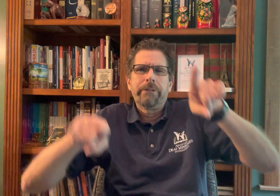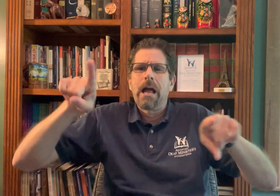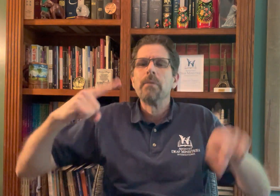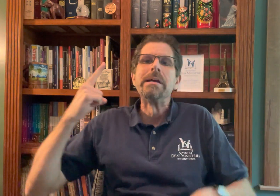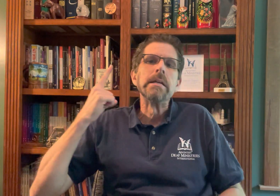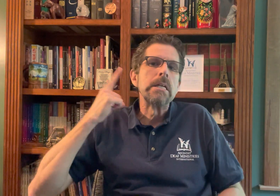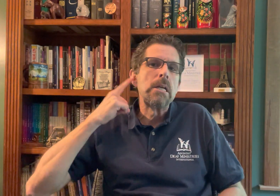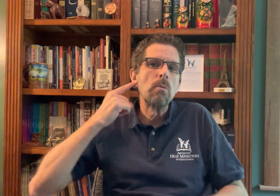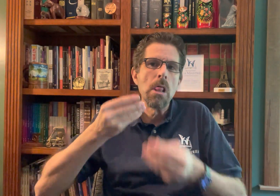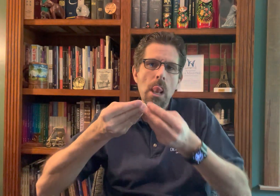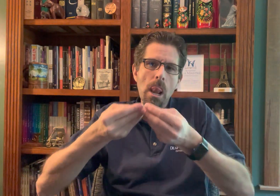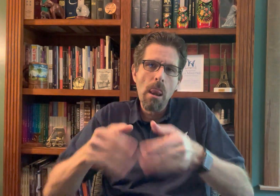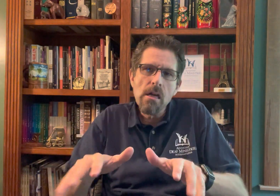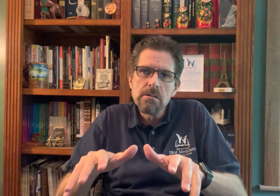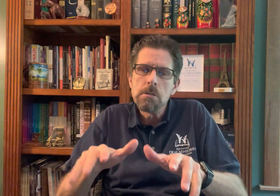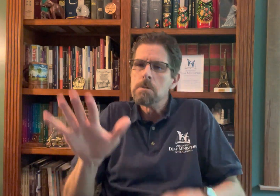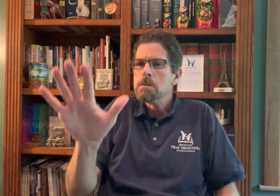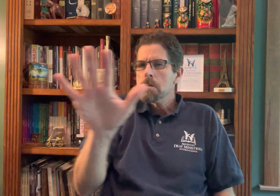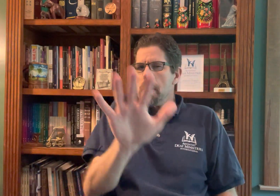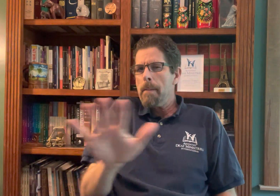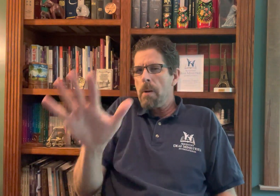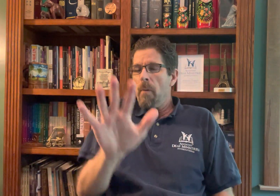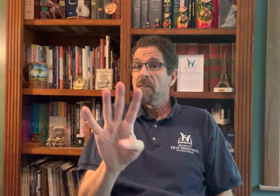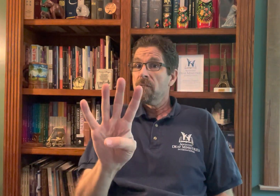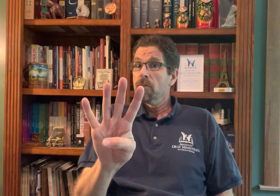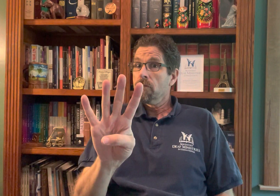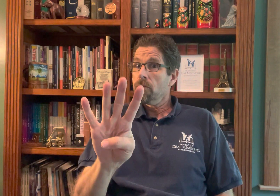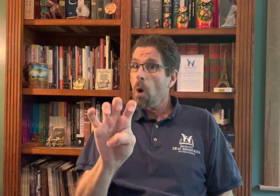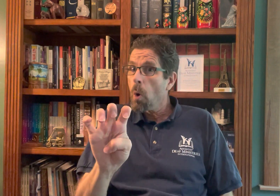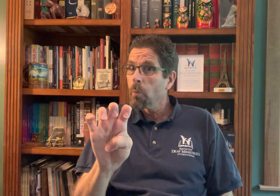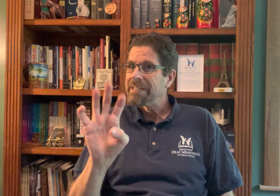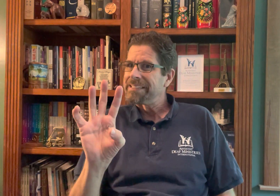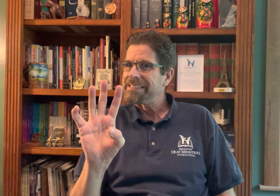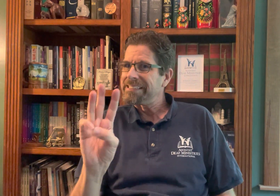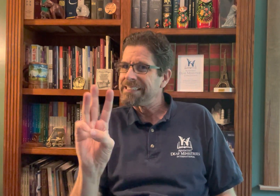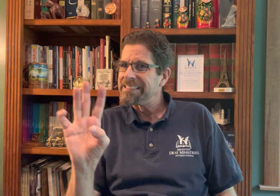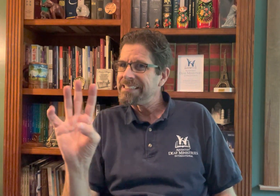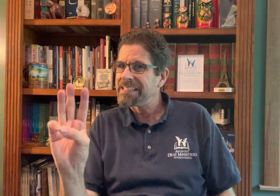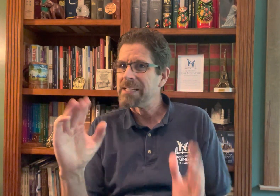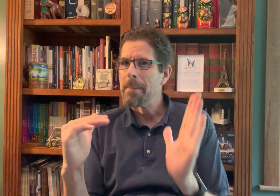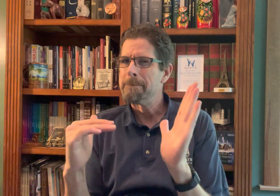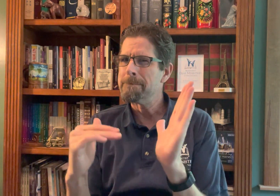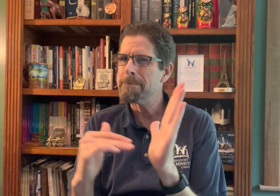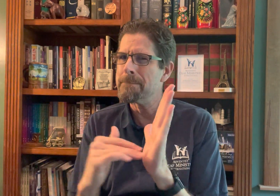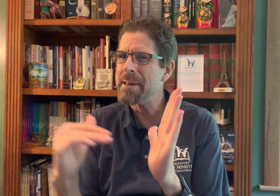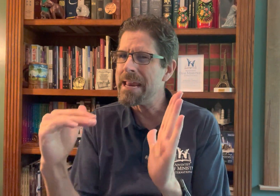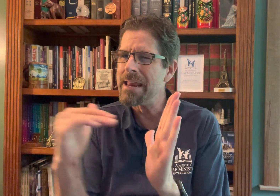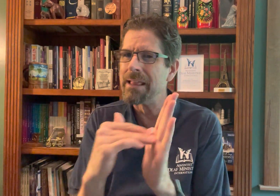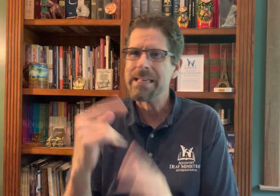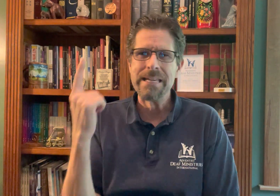including the deaf, so this would be varying hearing hearing losses. Then we're talking about